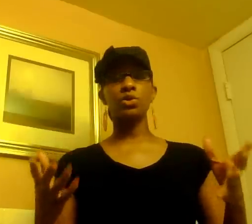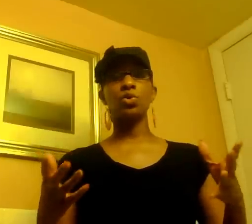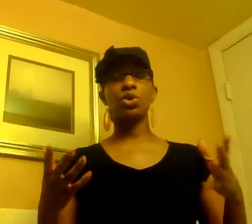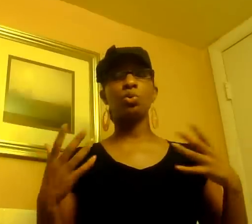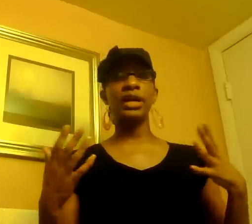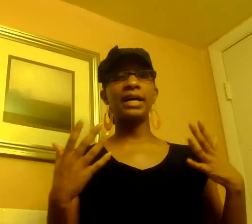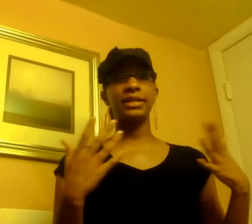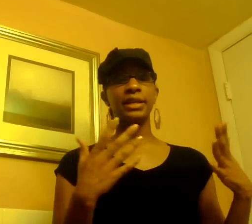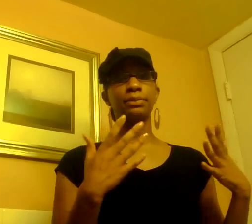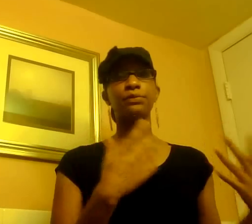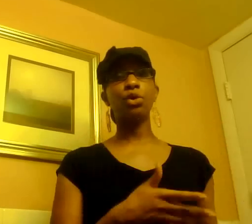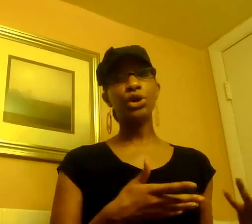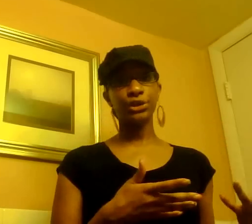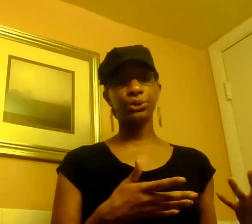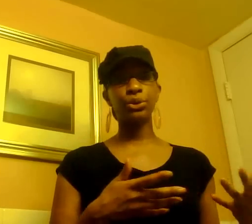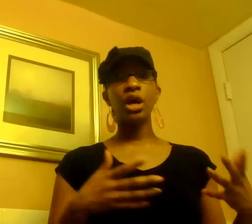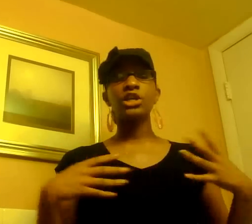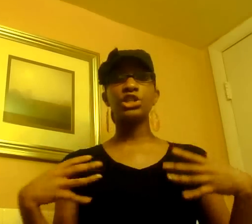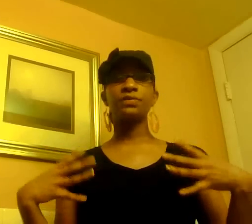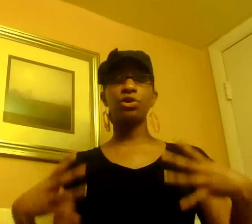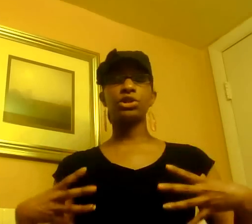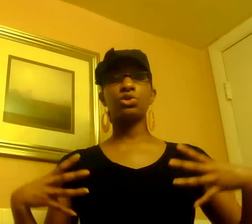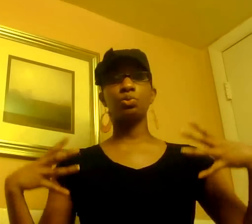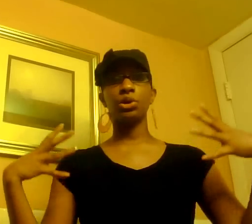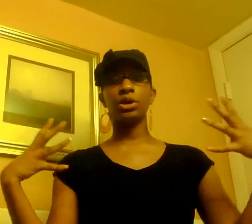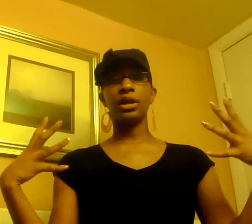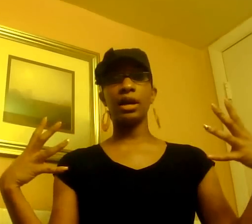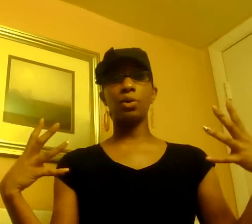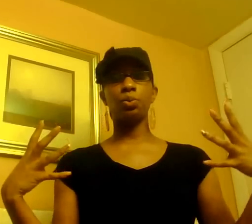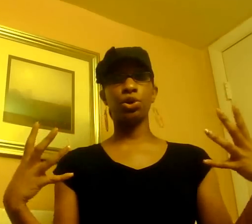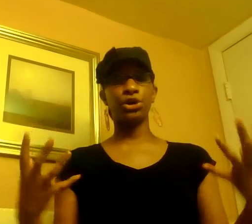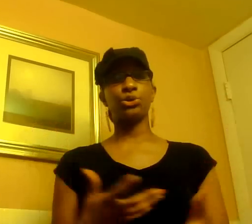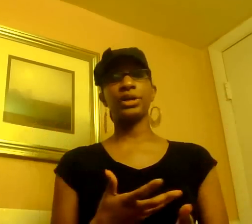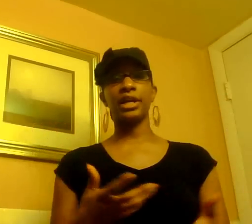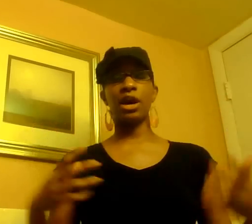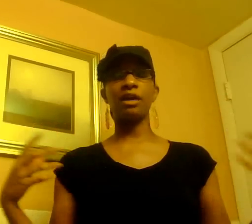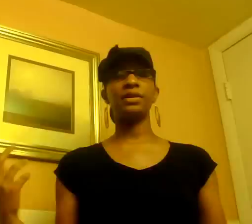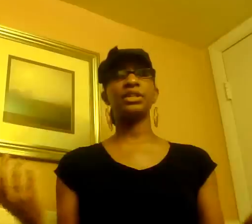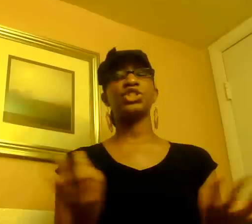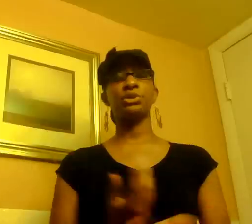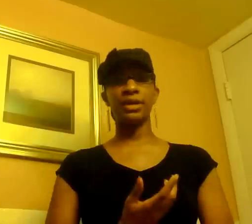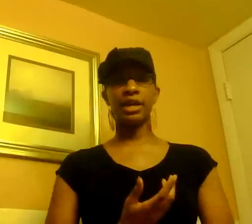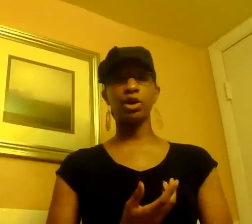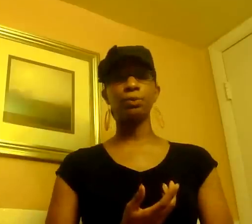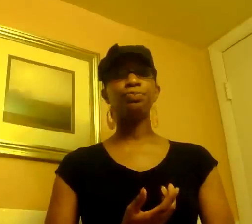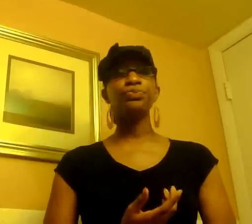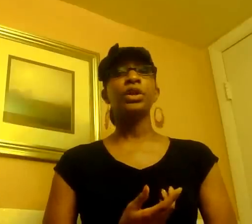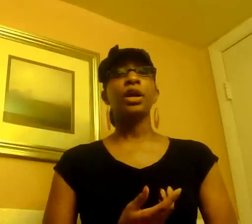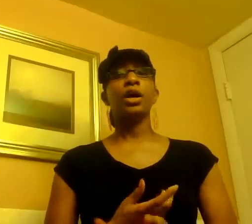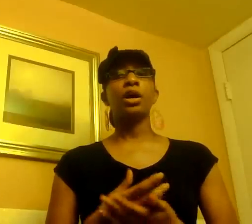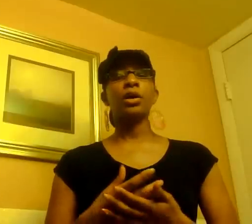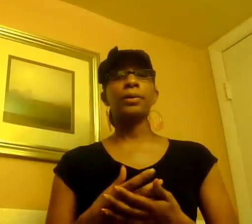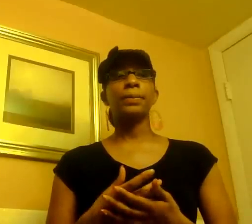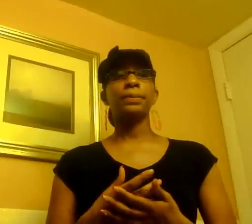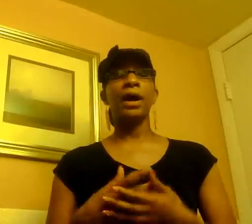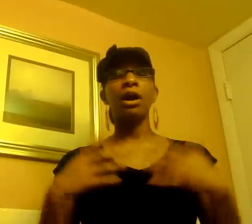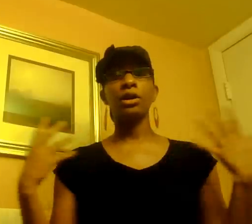on what i did before you just focus on what we're doing now our relationship now um our